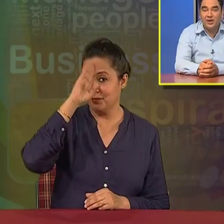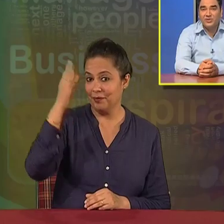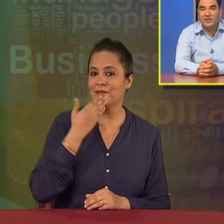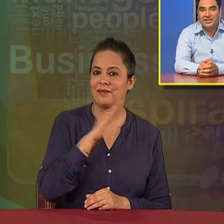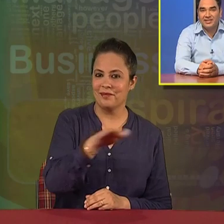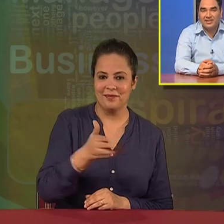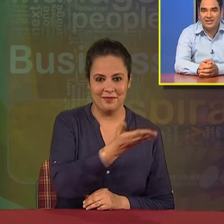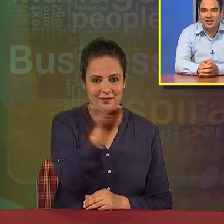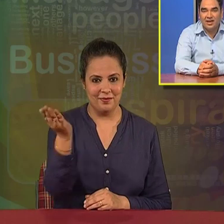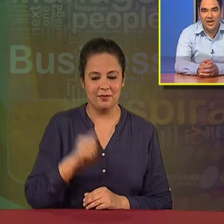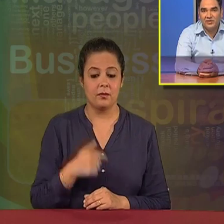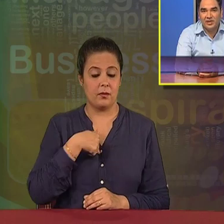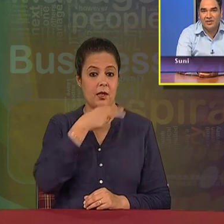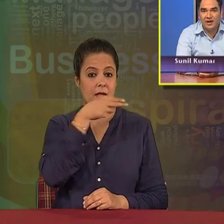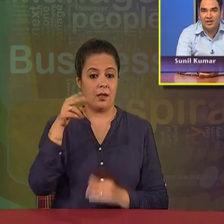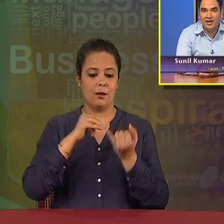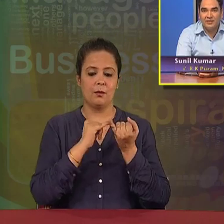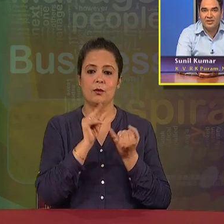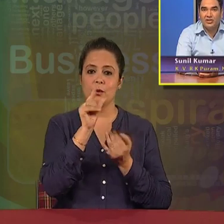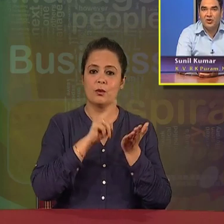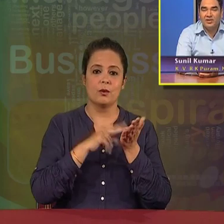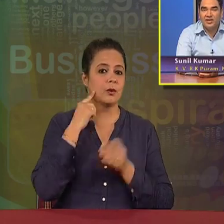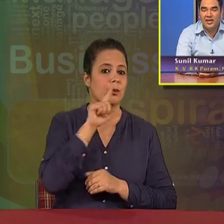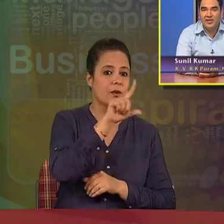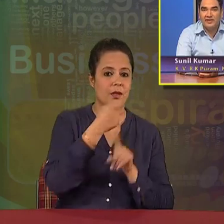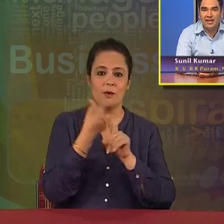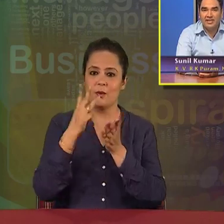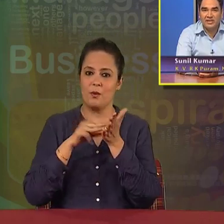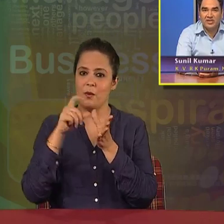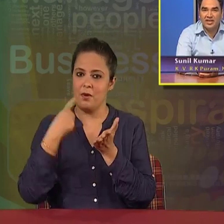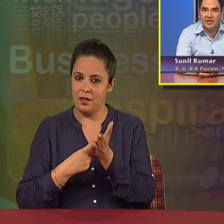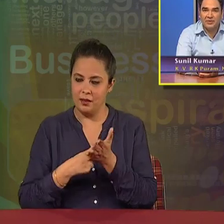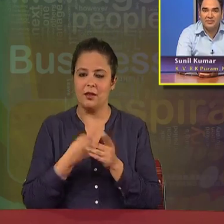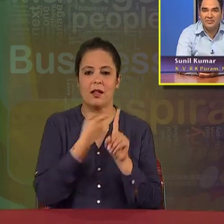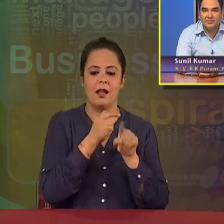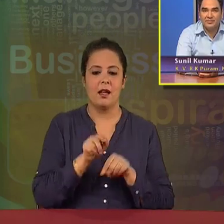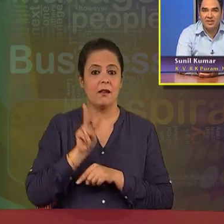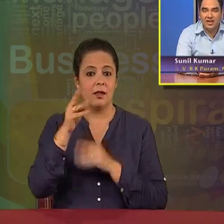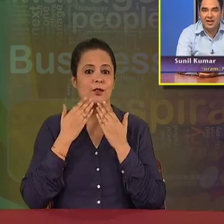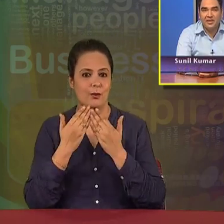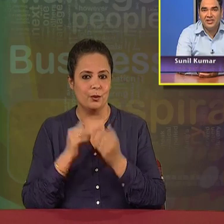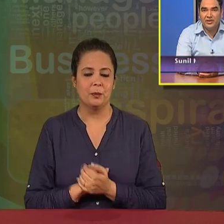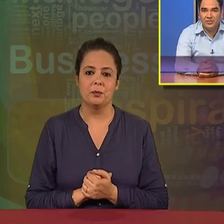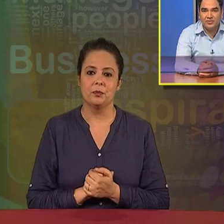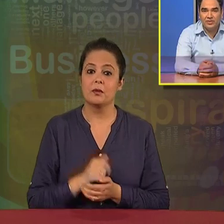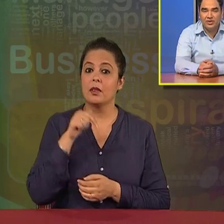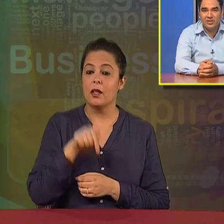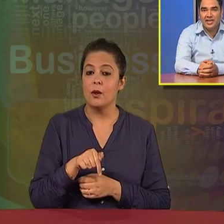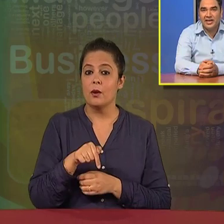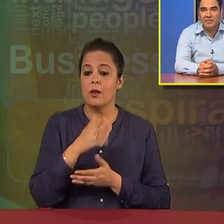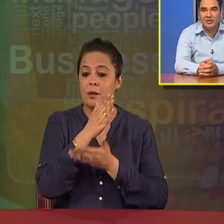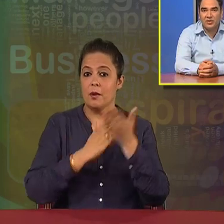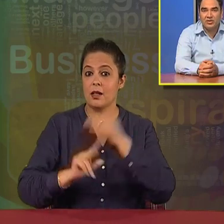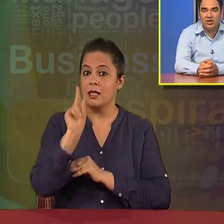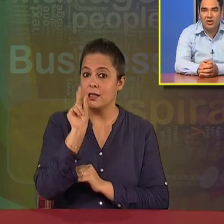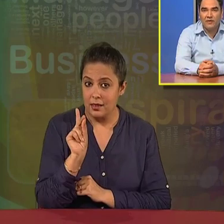Hello, students. I am Sunil Kumar, PGT Commerce, Kendri Vediala Sectorate, RK Puram. Let me take you to the